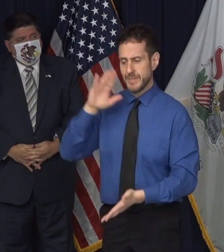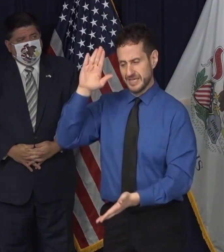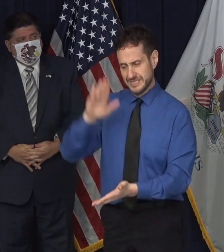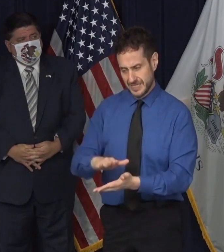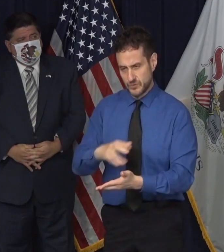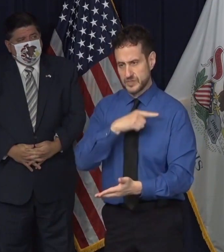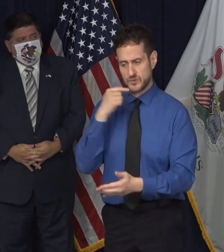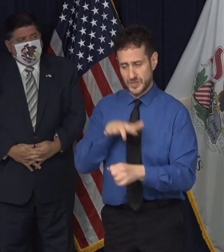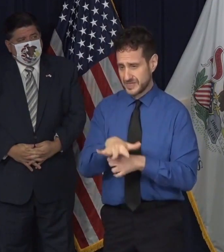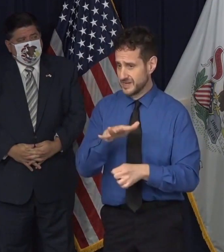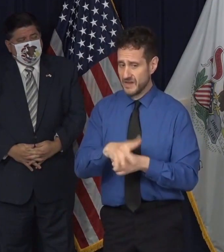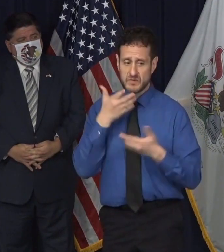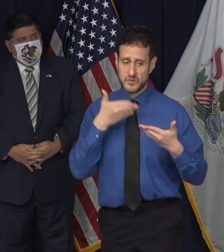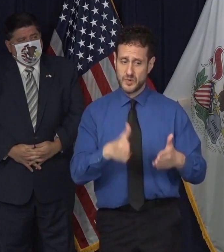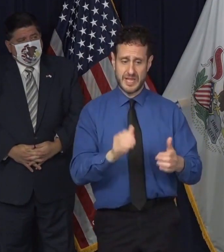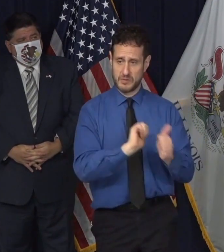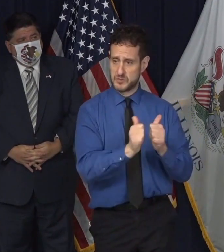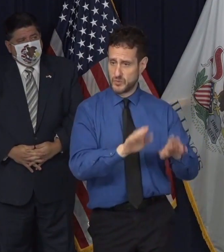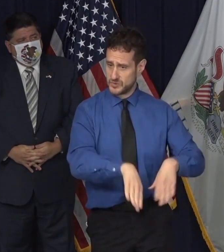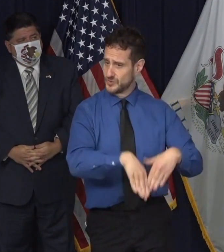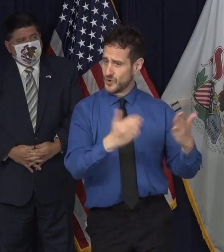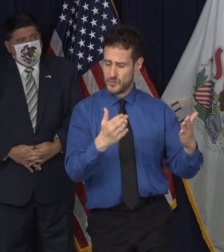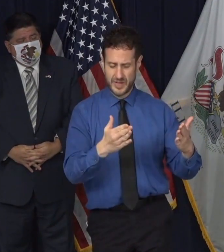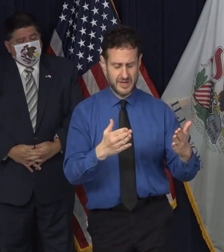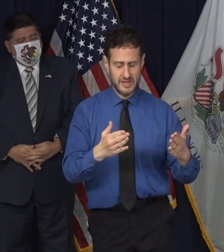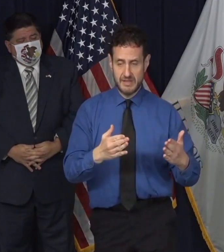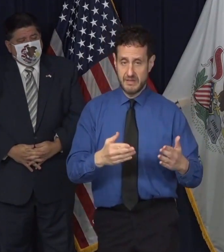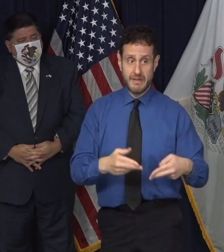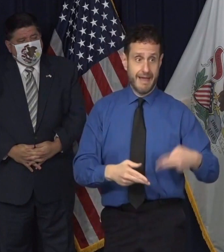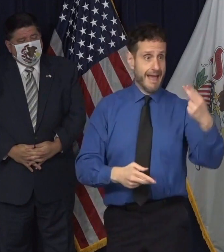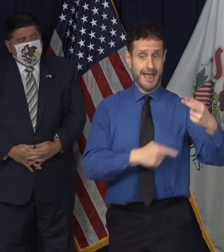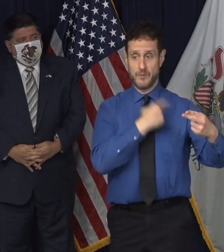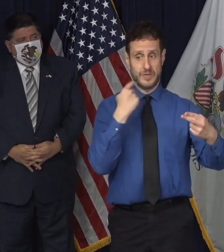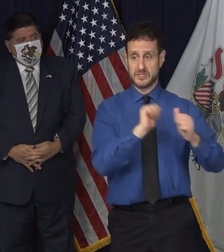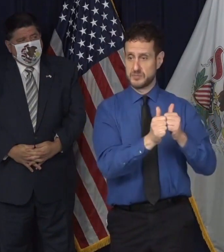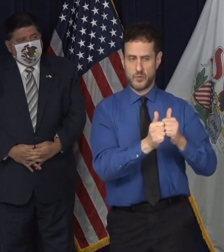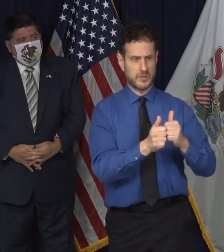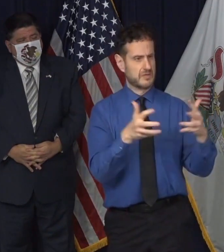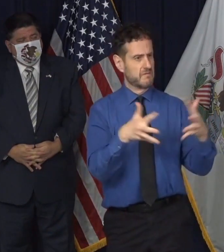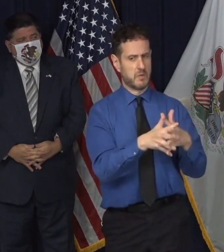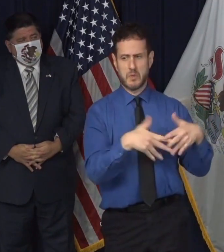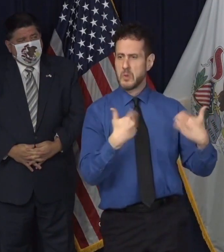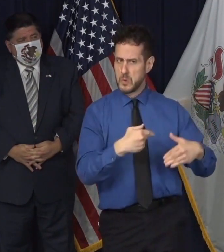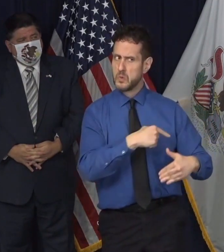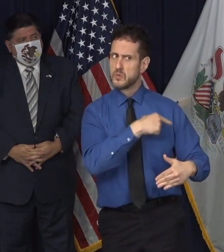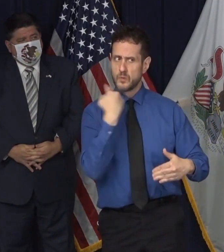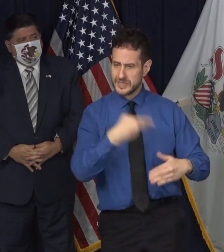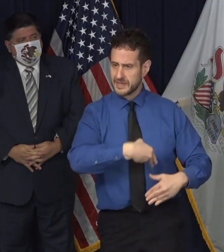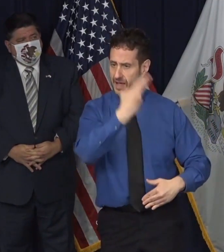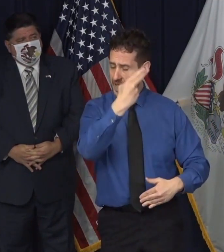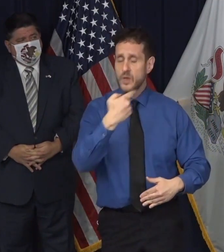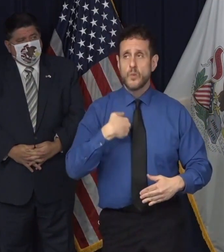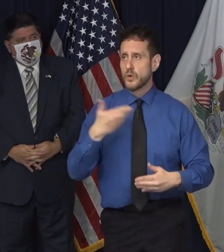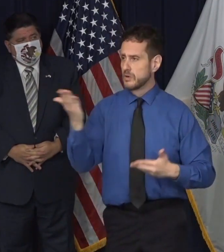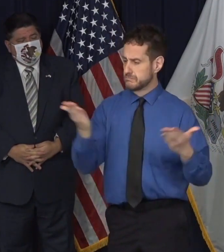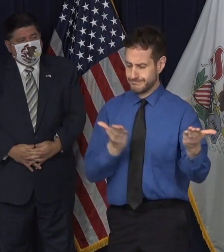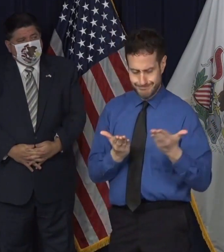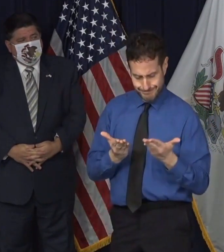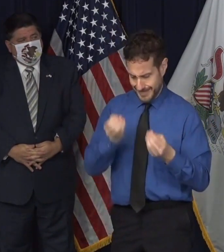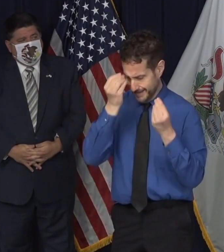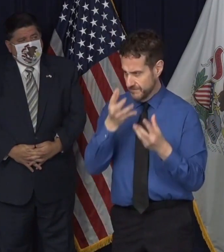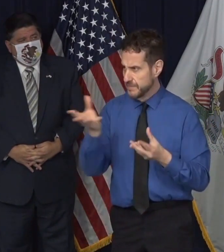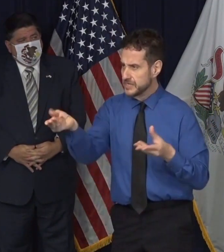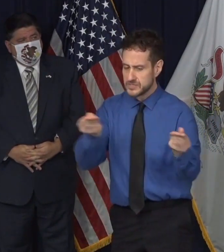enough for sports to happen, high risk sports, you we're going to be assembling all of that information using what's happening